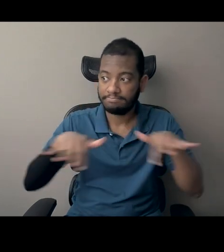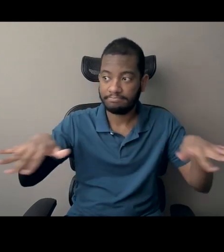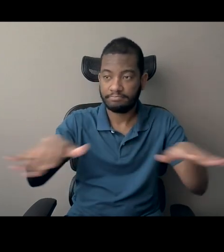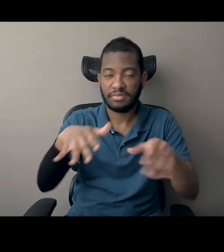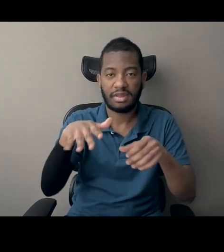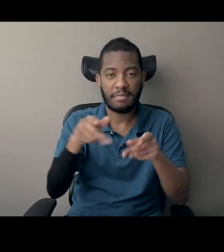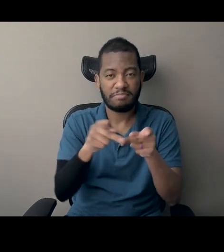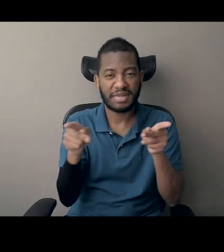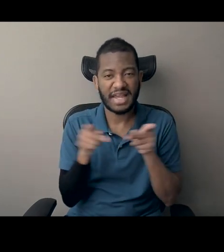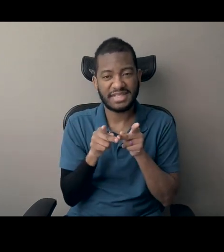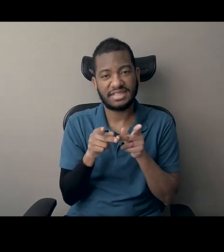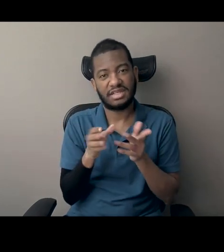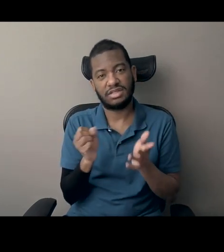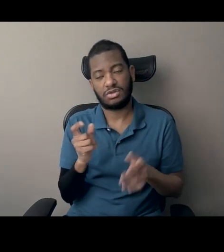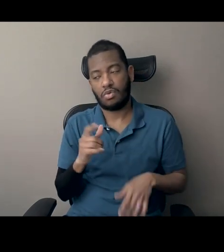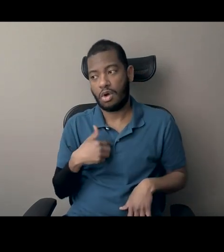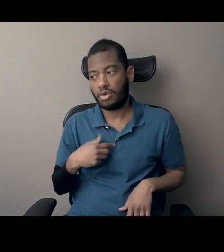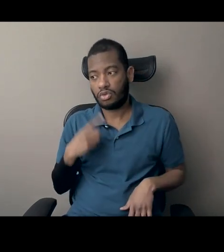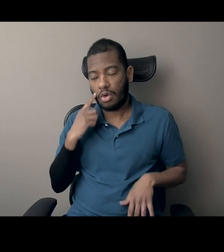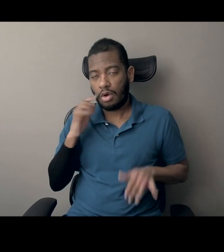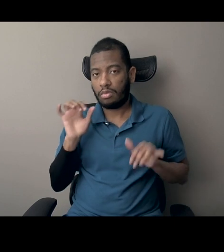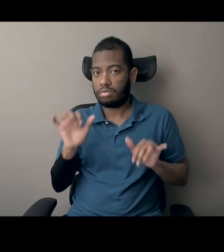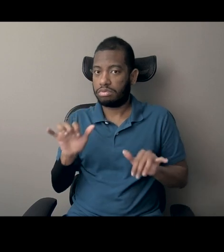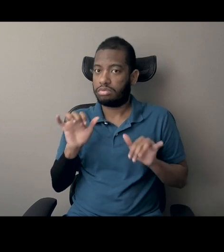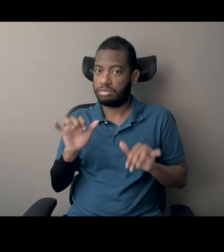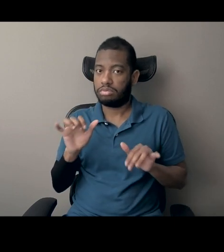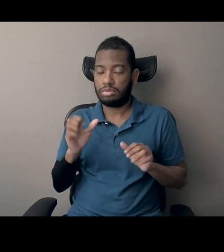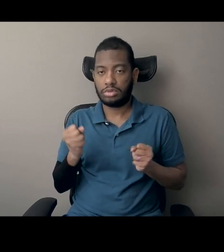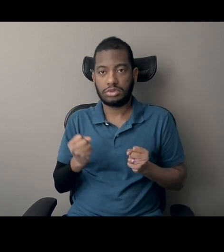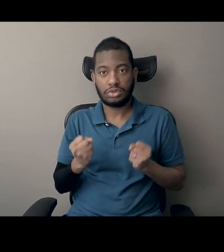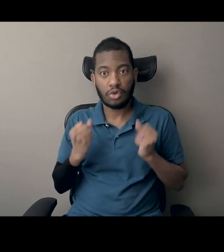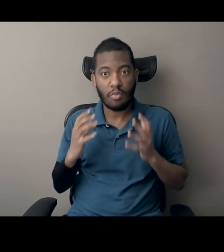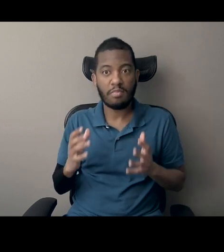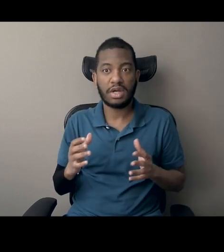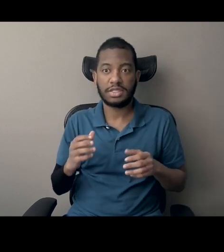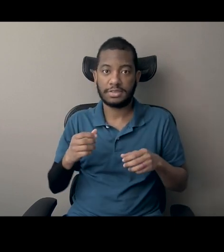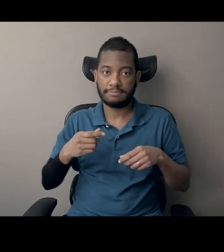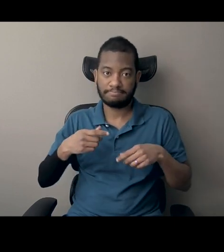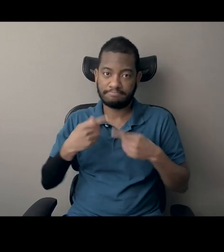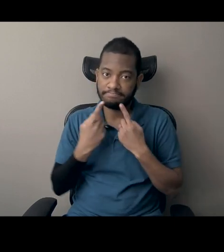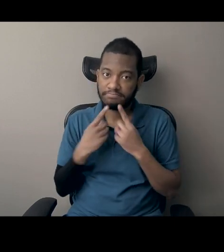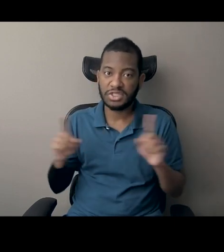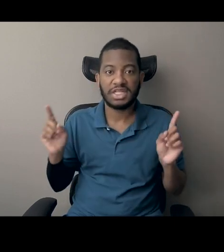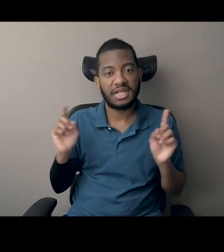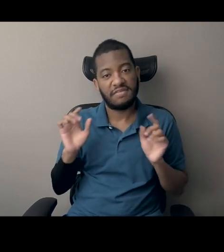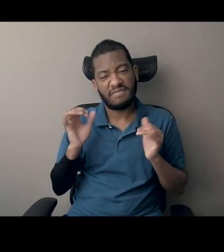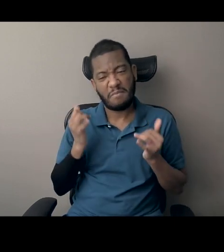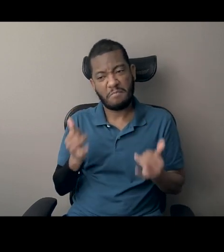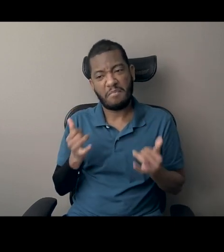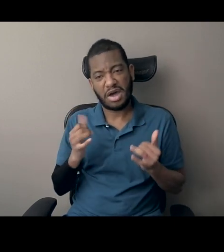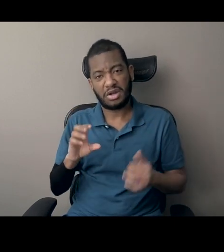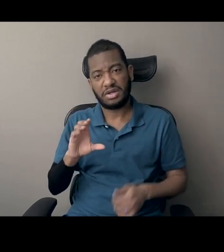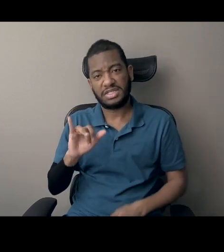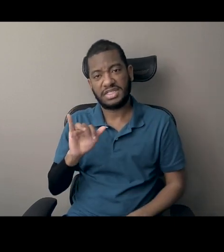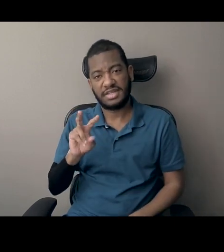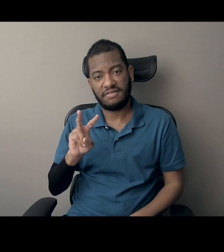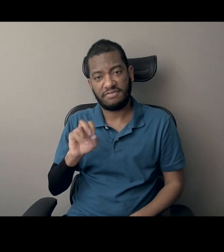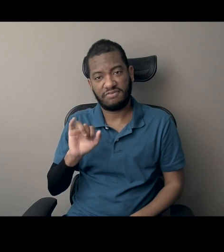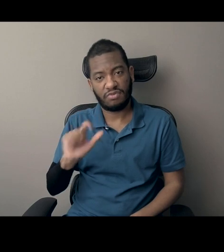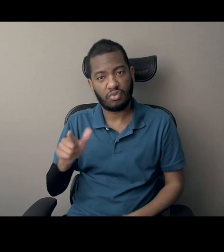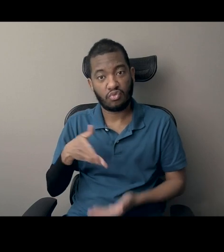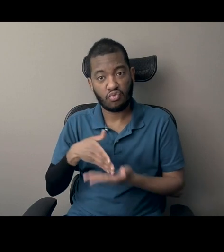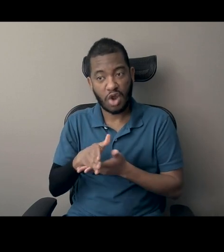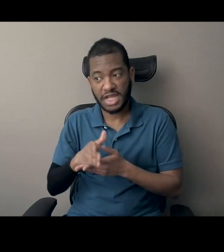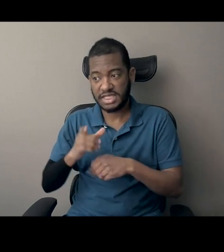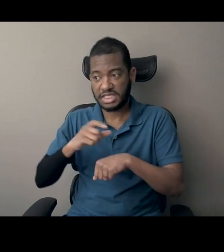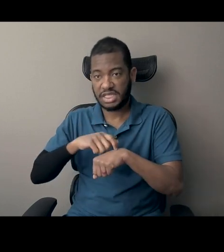that so much of what was achieved in the civil rights era of the modern civil rights era of the 1960s had actually already